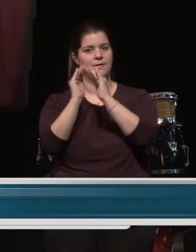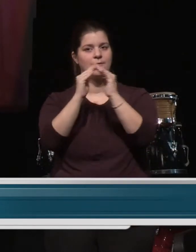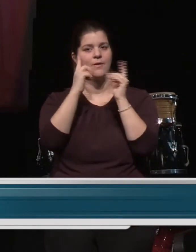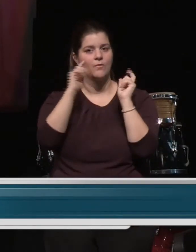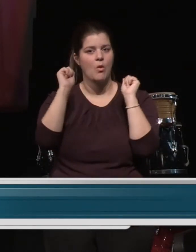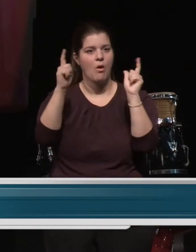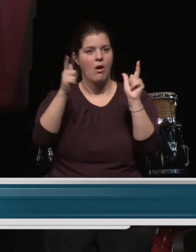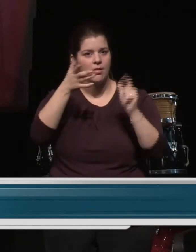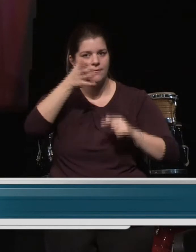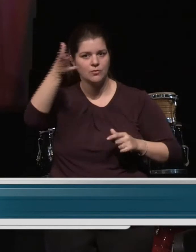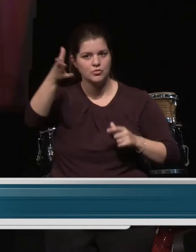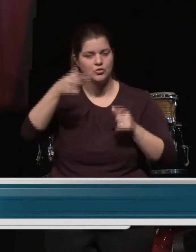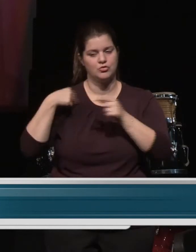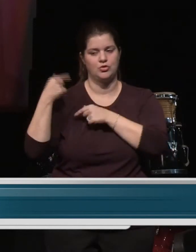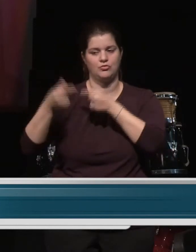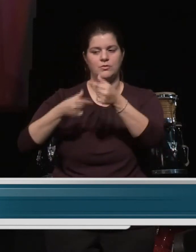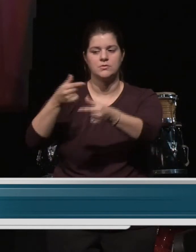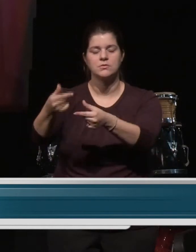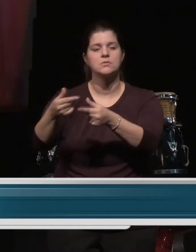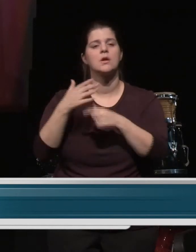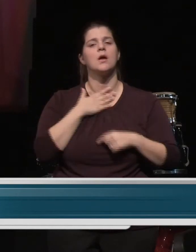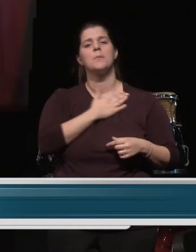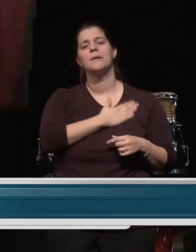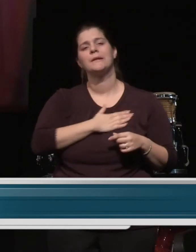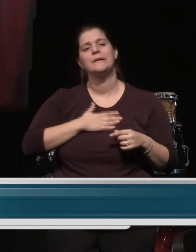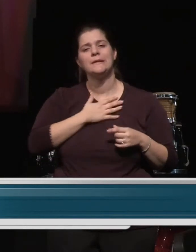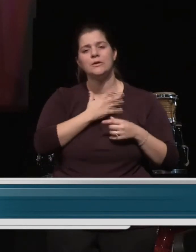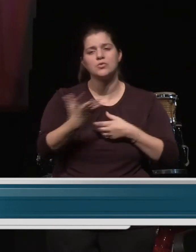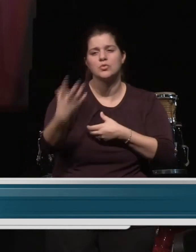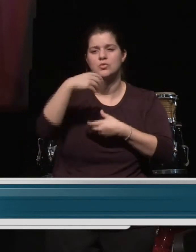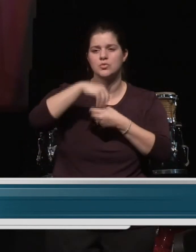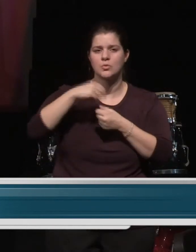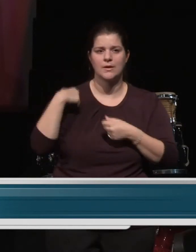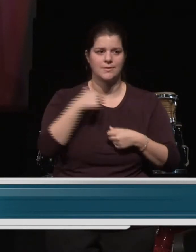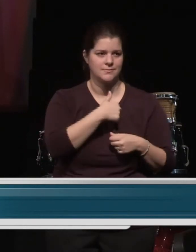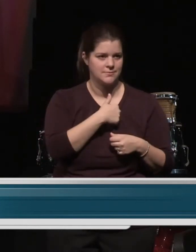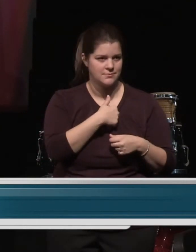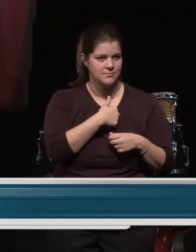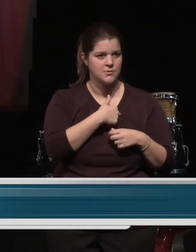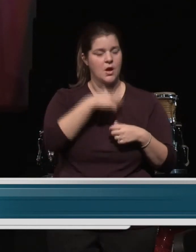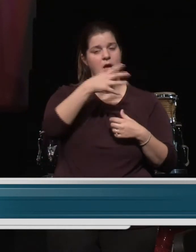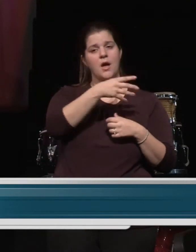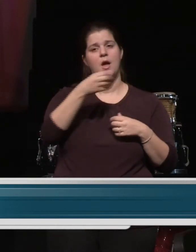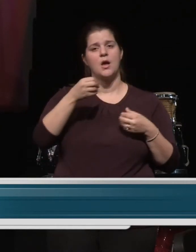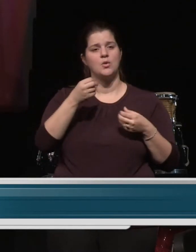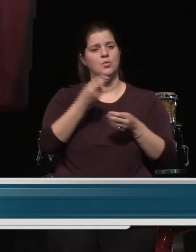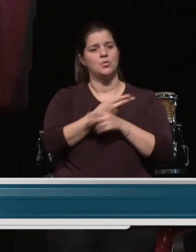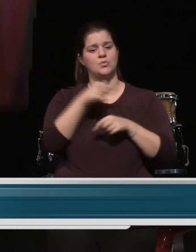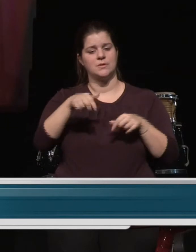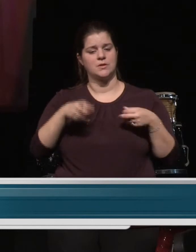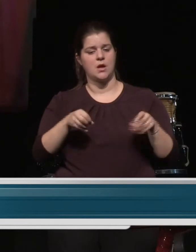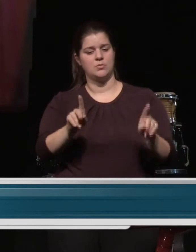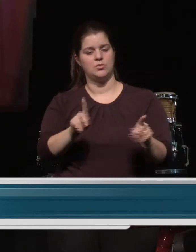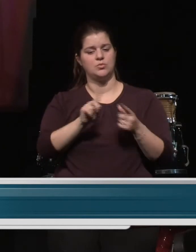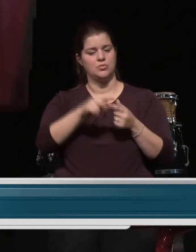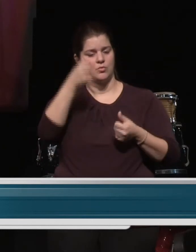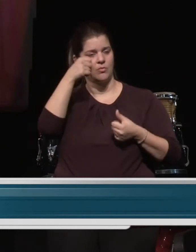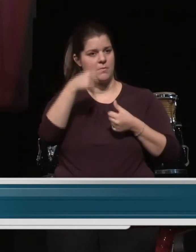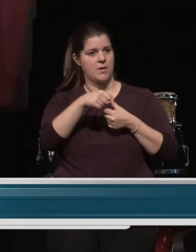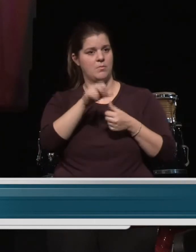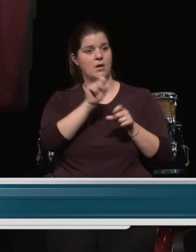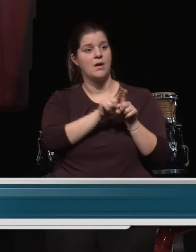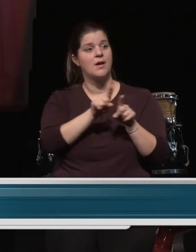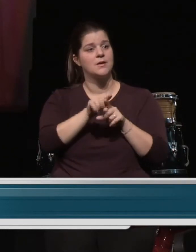Please take hold of this pen with us, this pen of opportunity. And remember, as Dr. King reminded us,